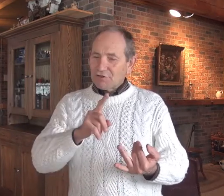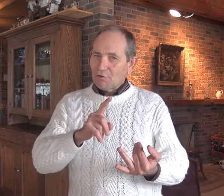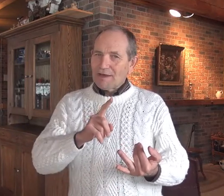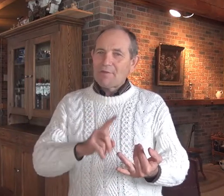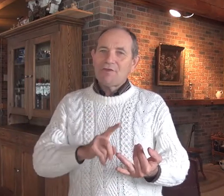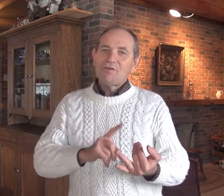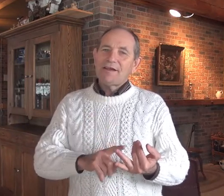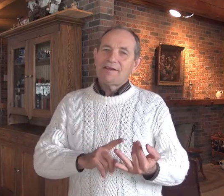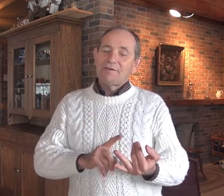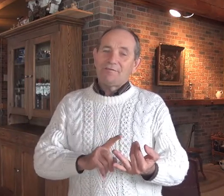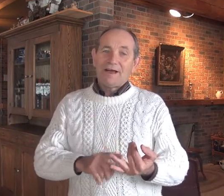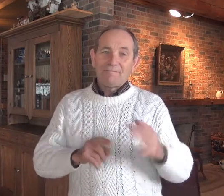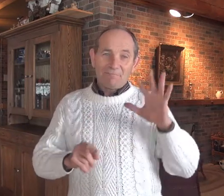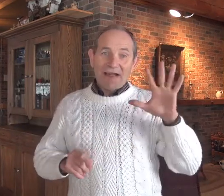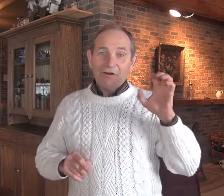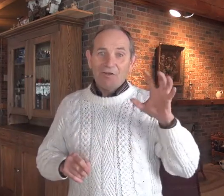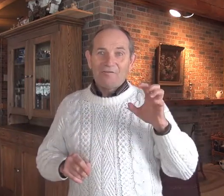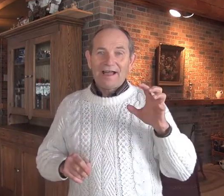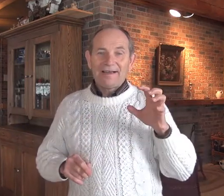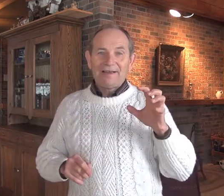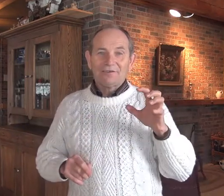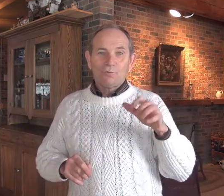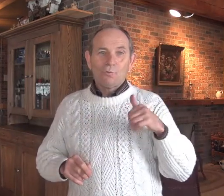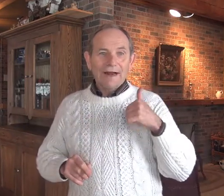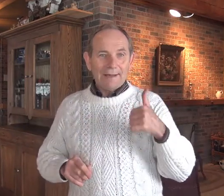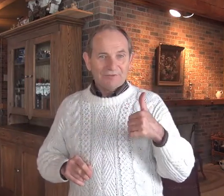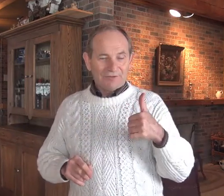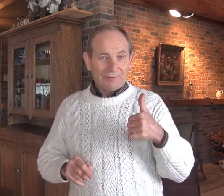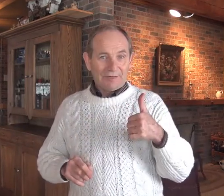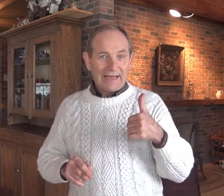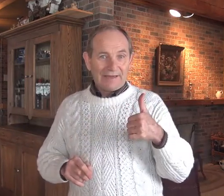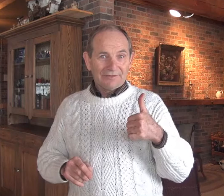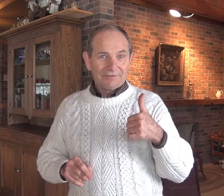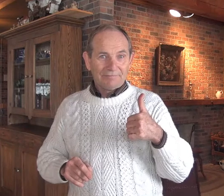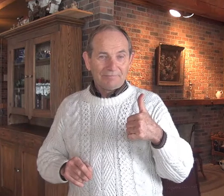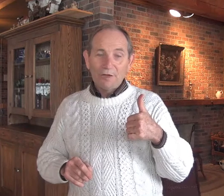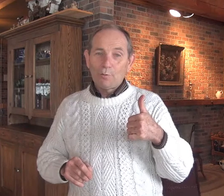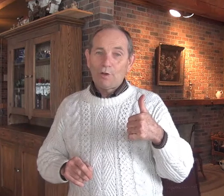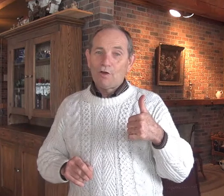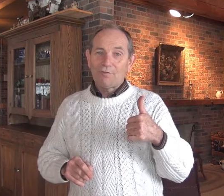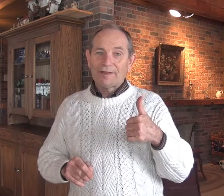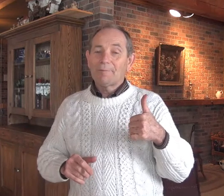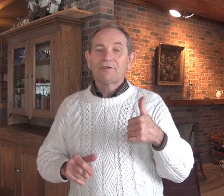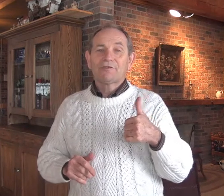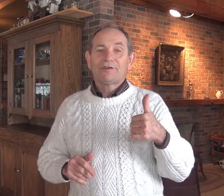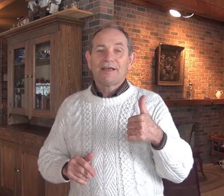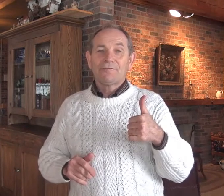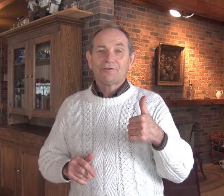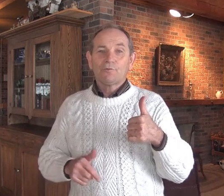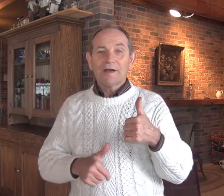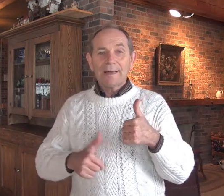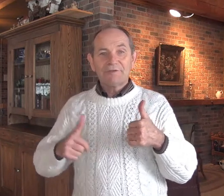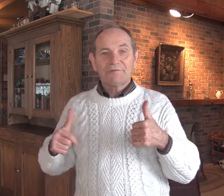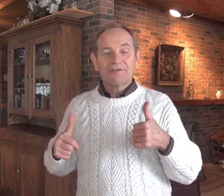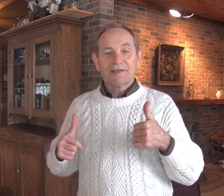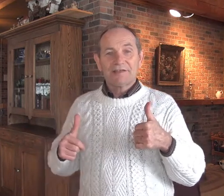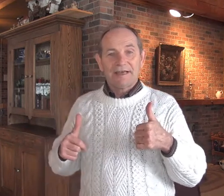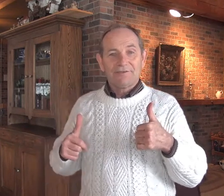shareholder agreement, you need to define what I call the five Ds. What happens if someone dies? You know, we all think the parents are going to die first, what happens if the son dies?